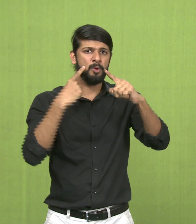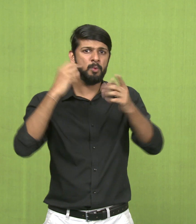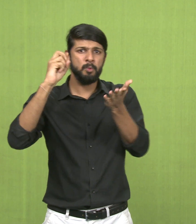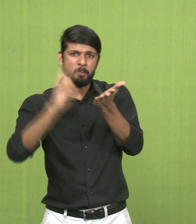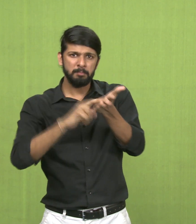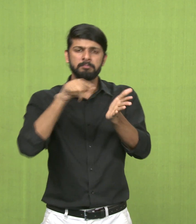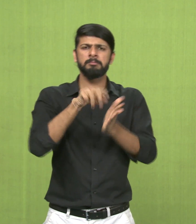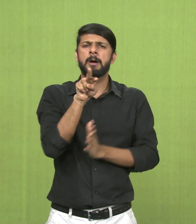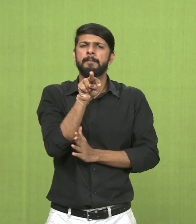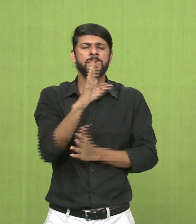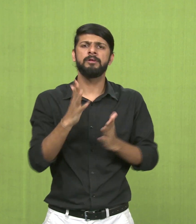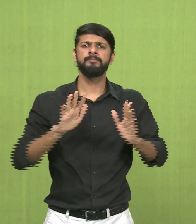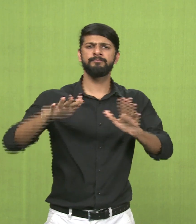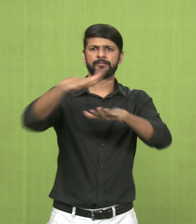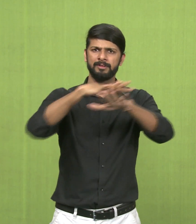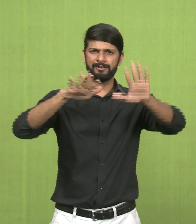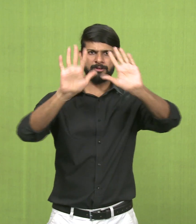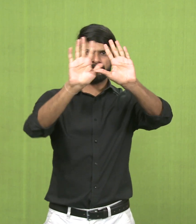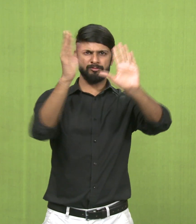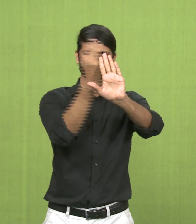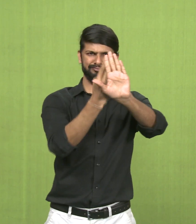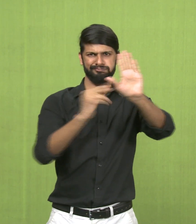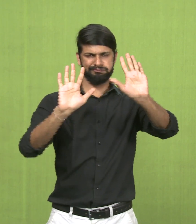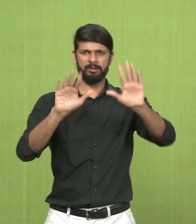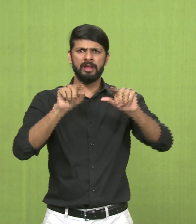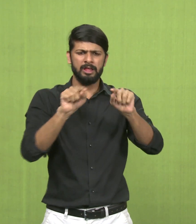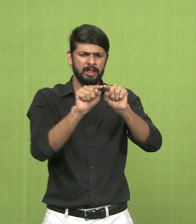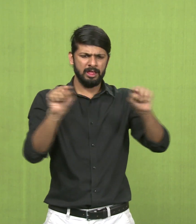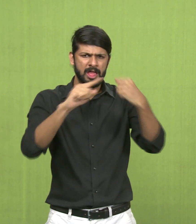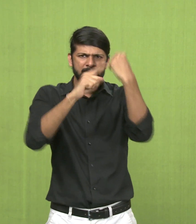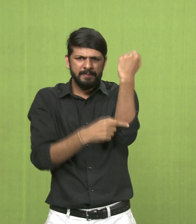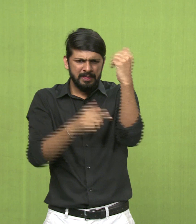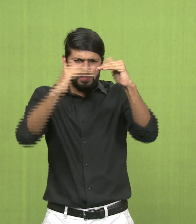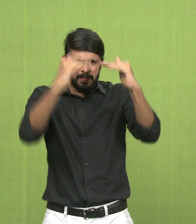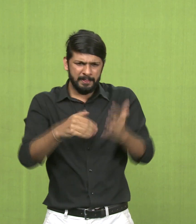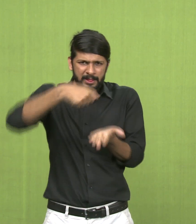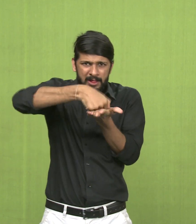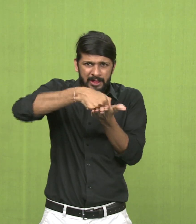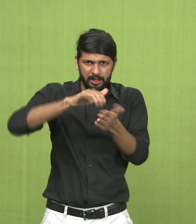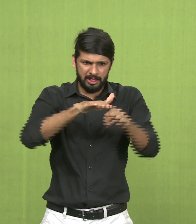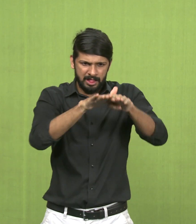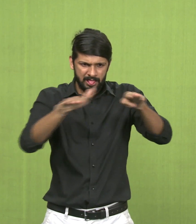repetition. Repetition is as you see the border, the lower border.